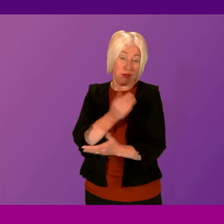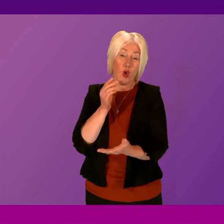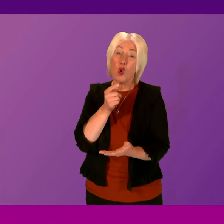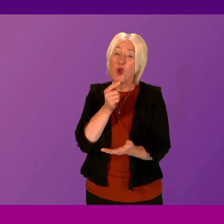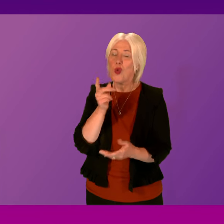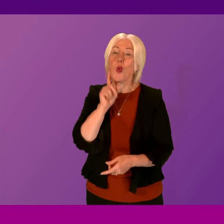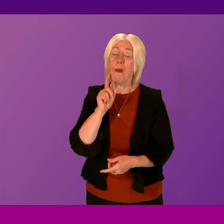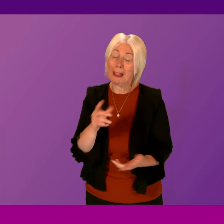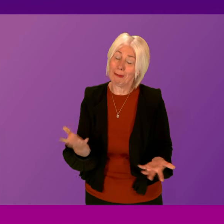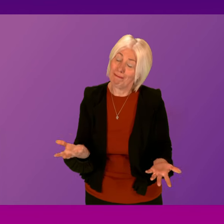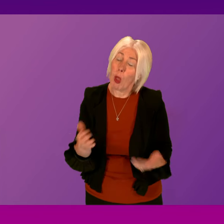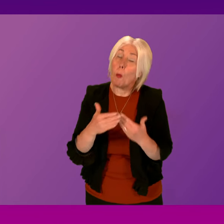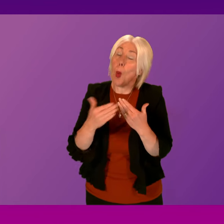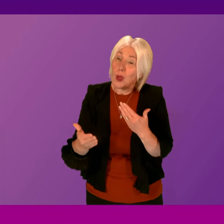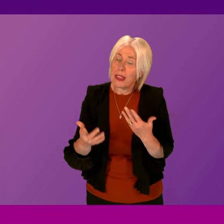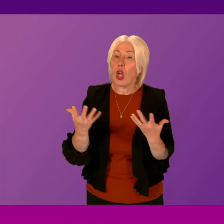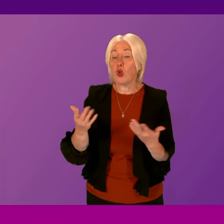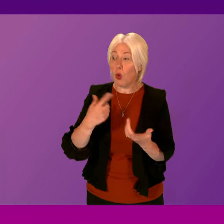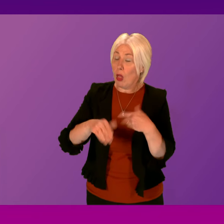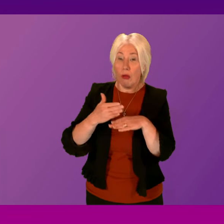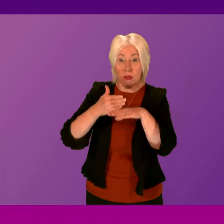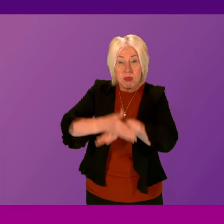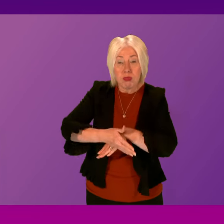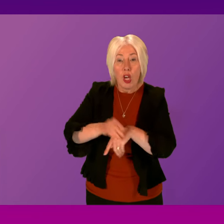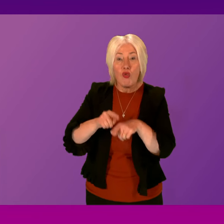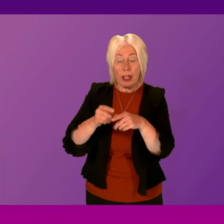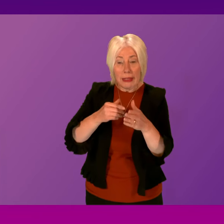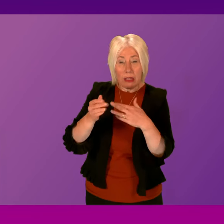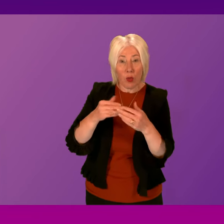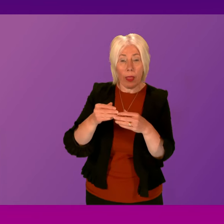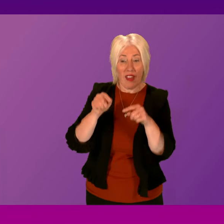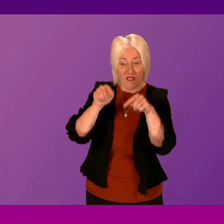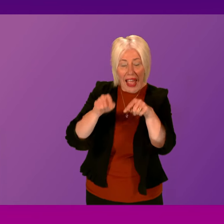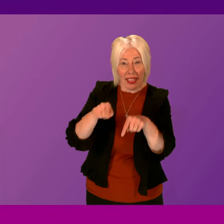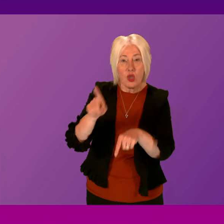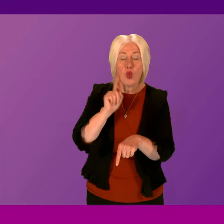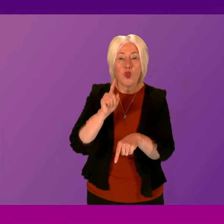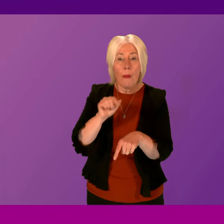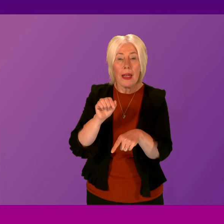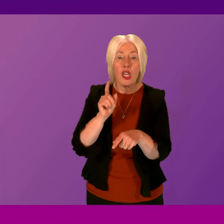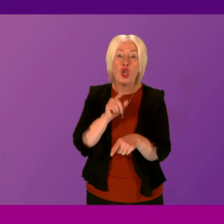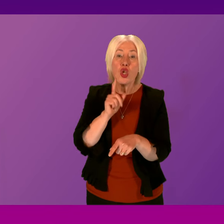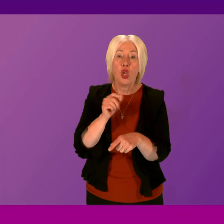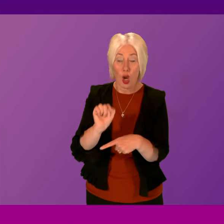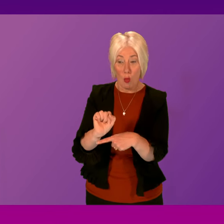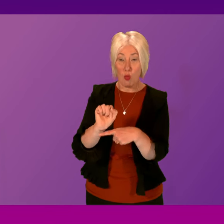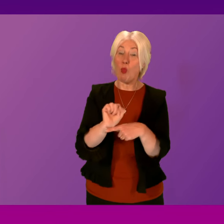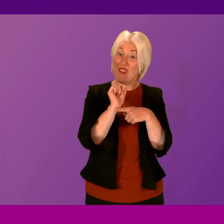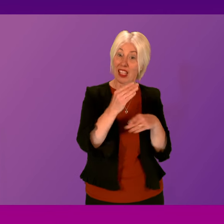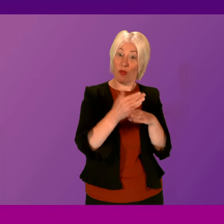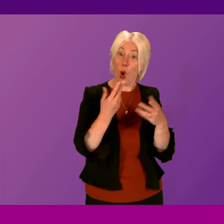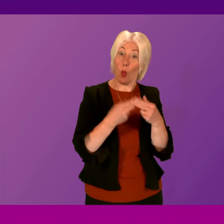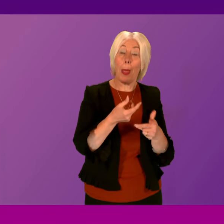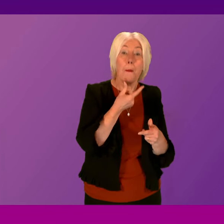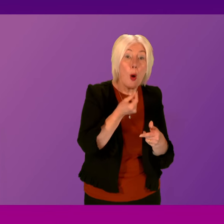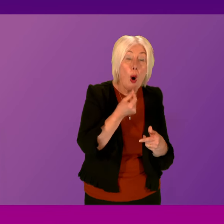and therefore the work that we are doing to address violence against women and girls, that preventative work we're doing with boys, with